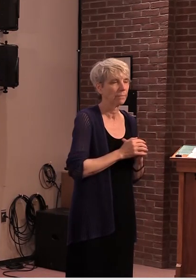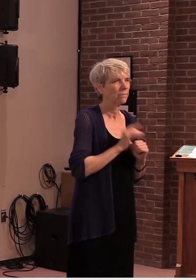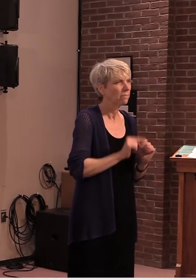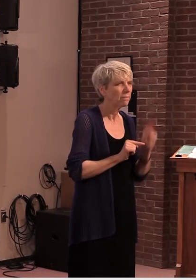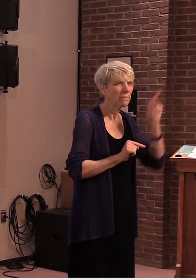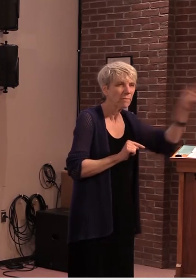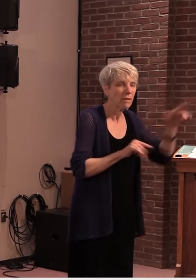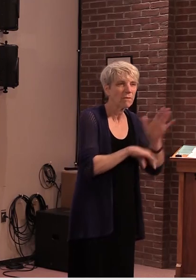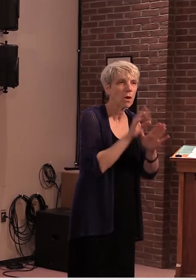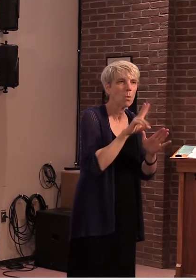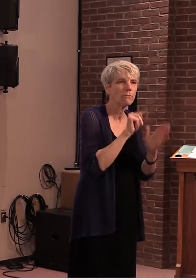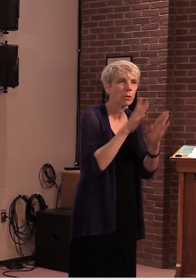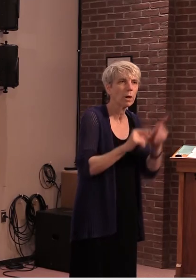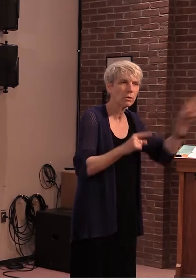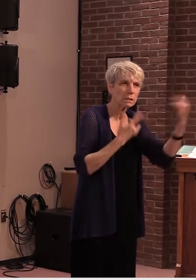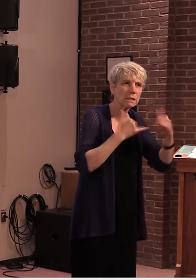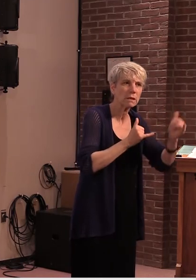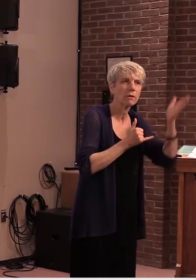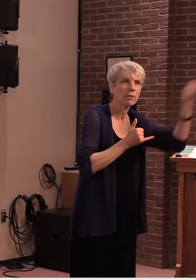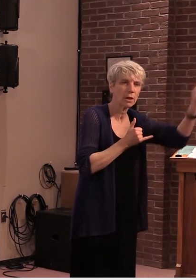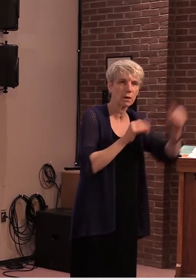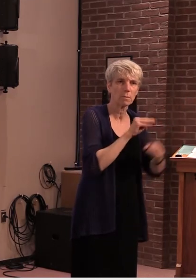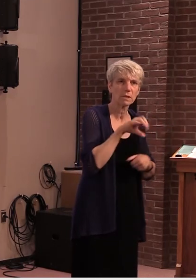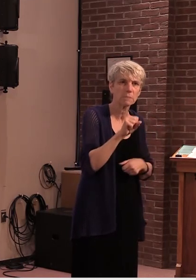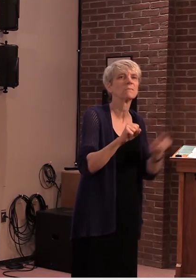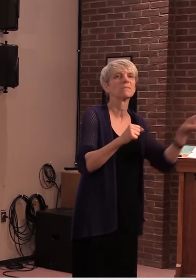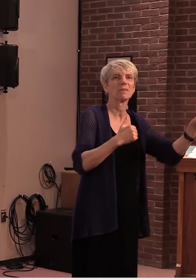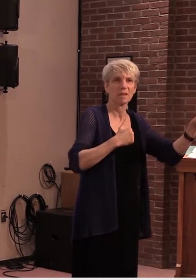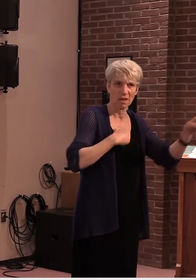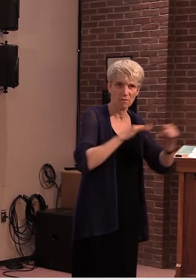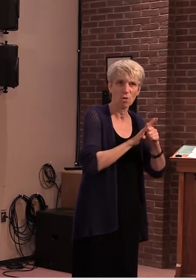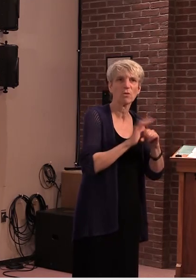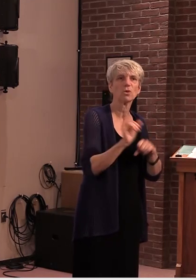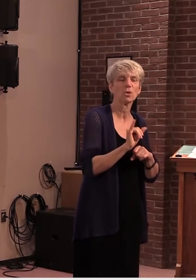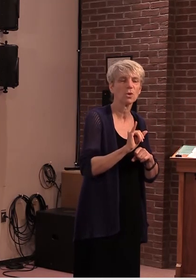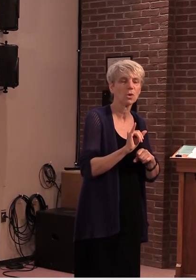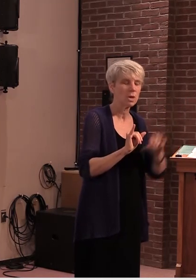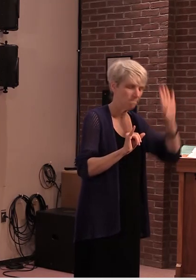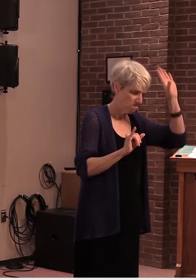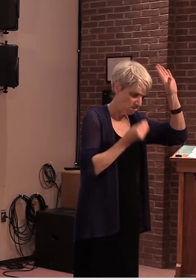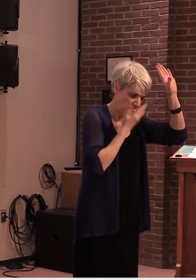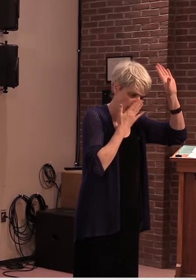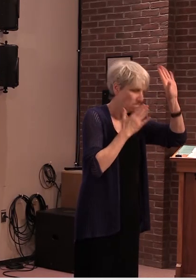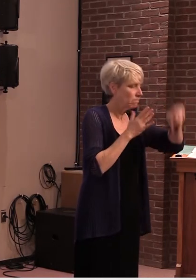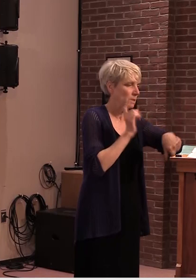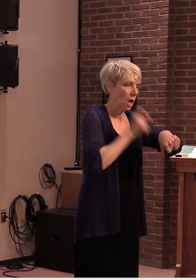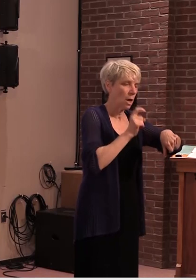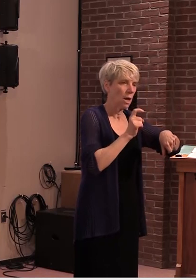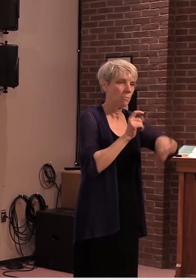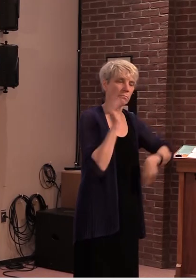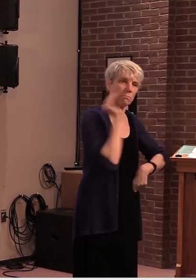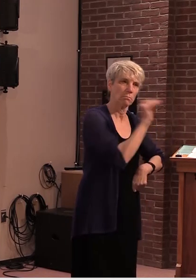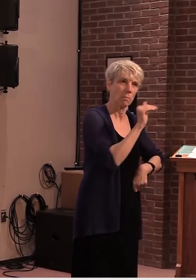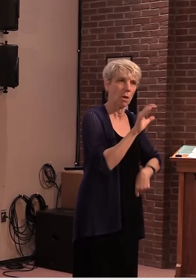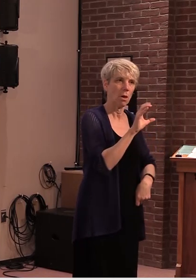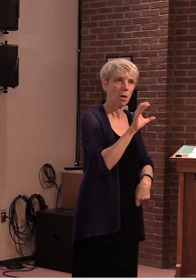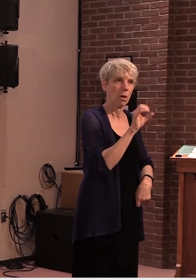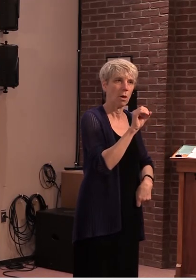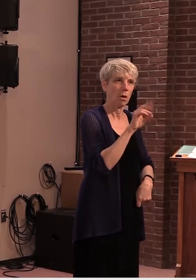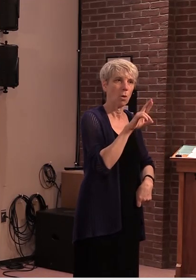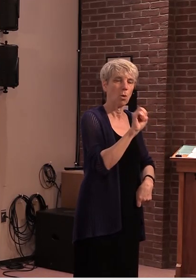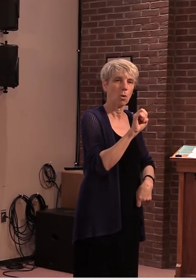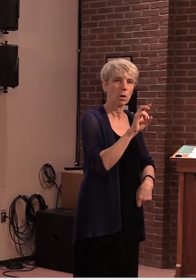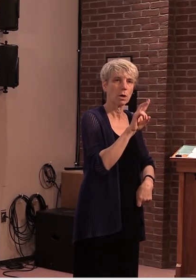the vermont department of corrections to request that core civic test all vermont inmates that a converse that